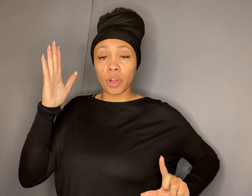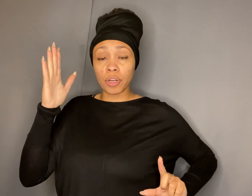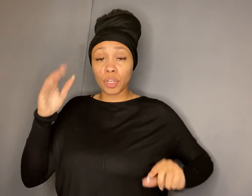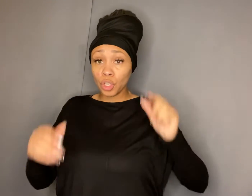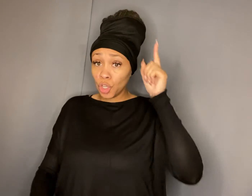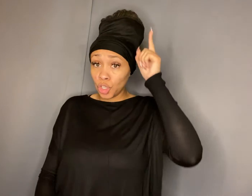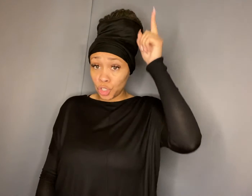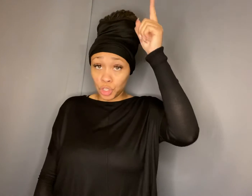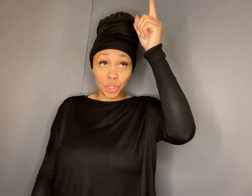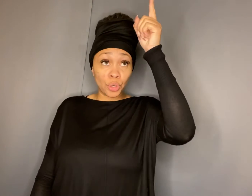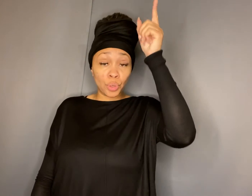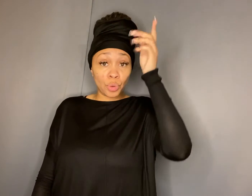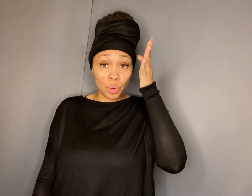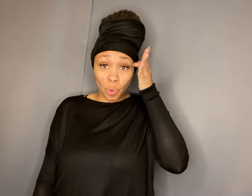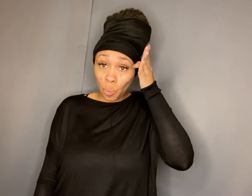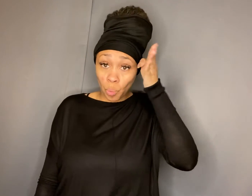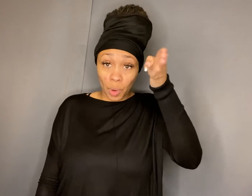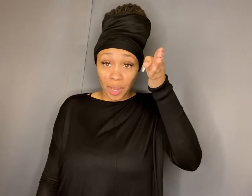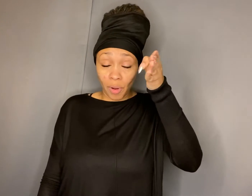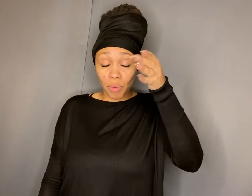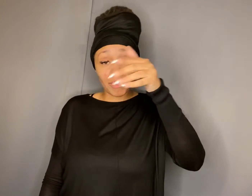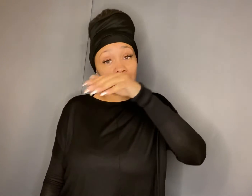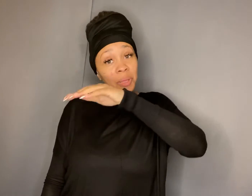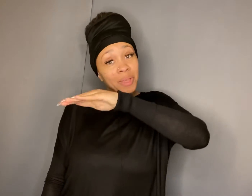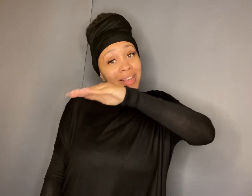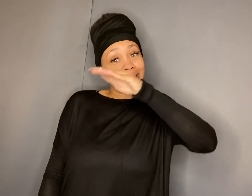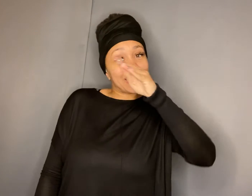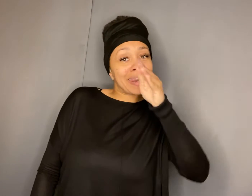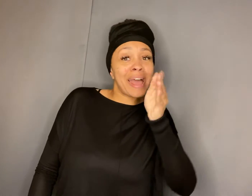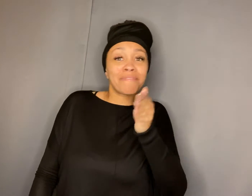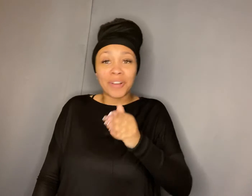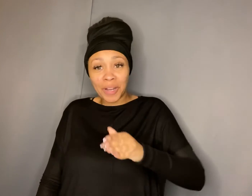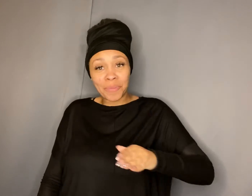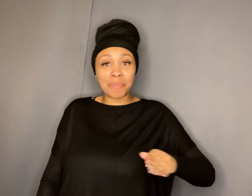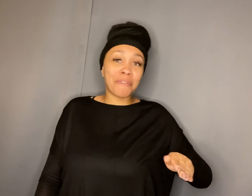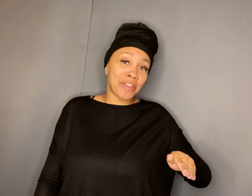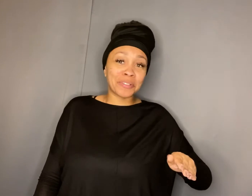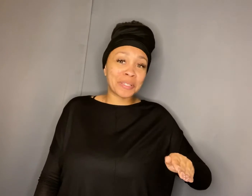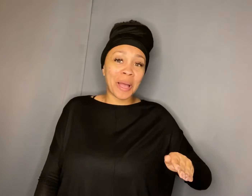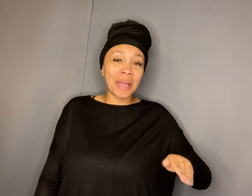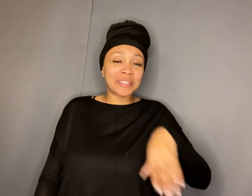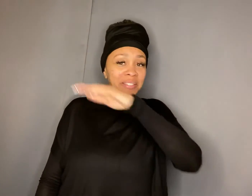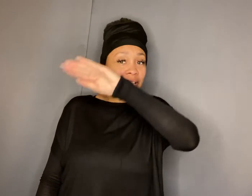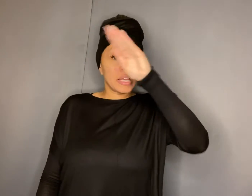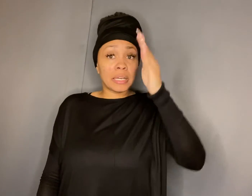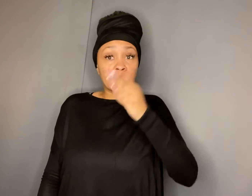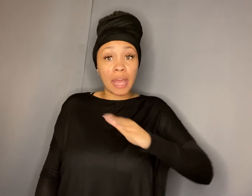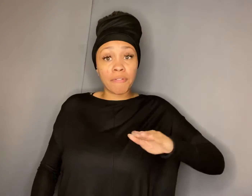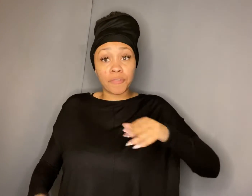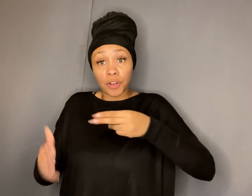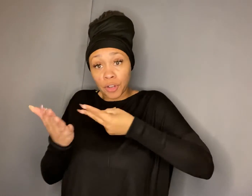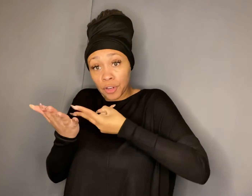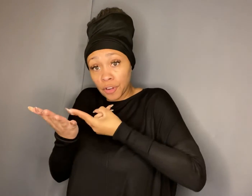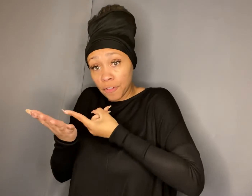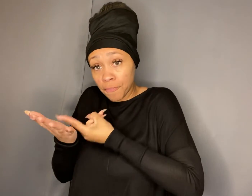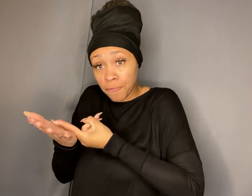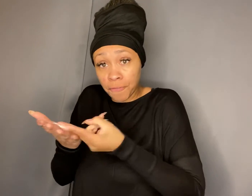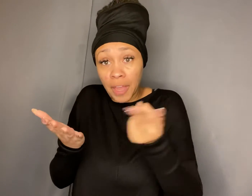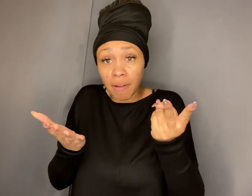you will never one of my favorite signs never fail